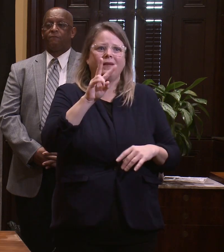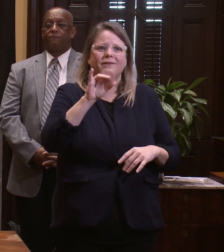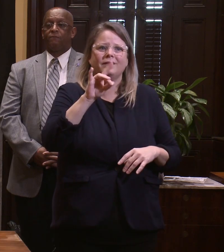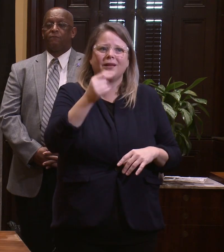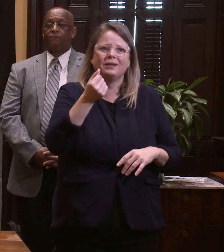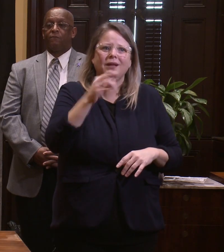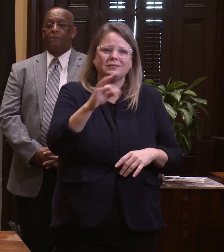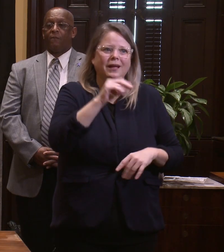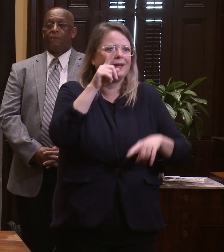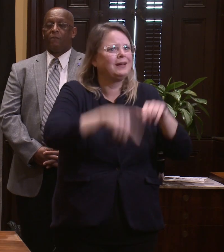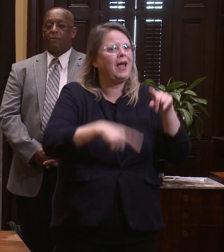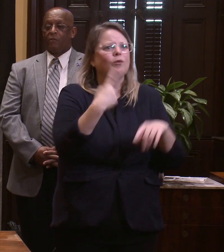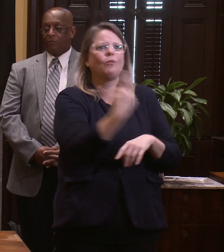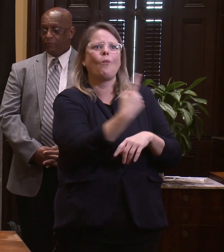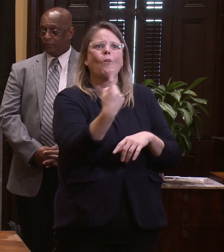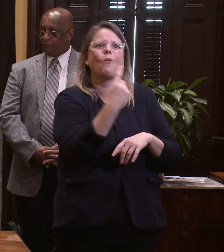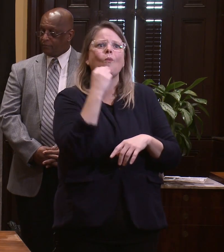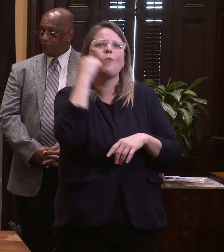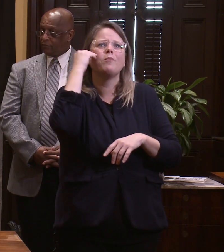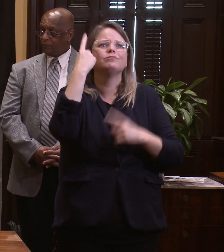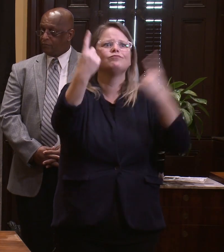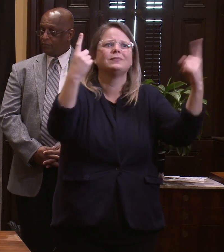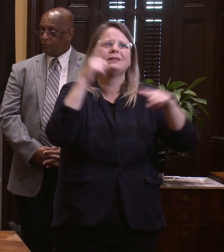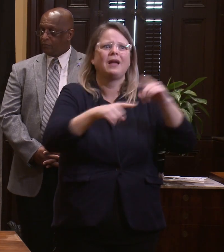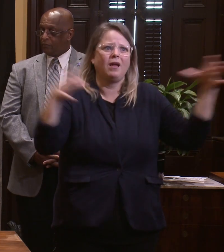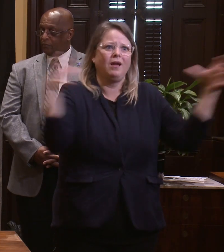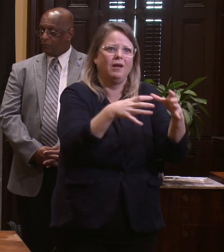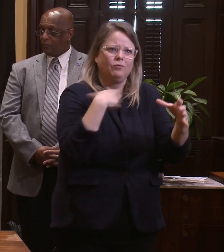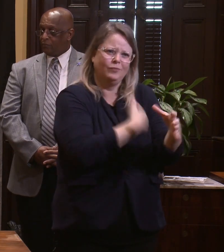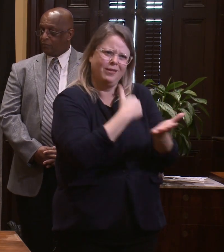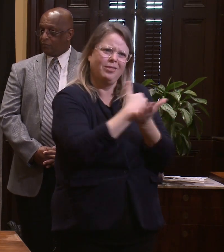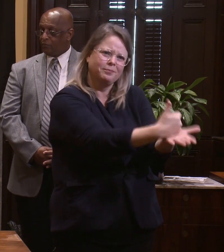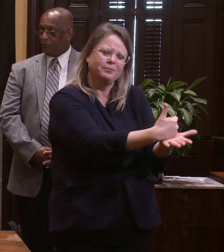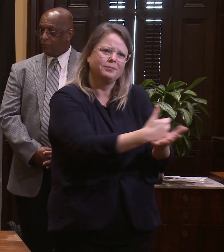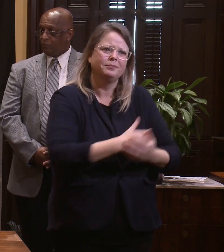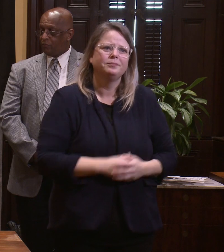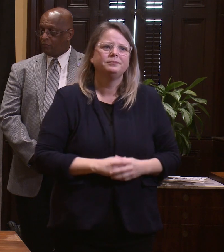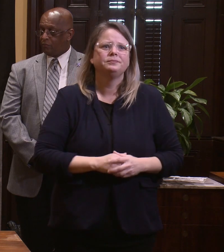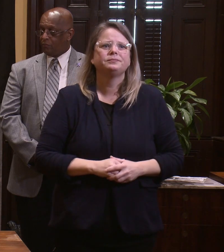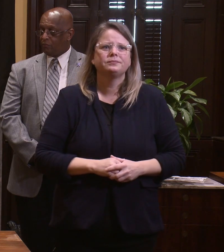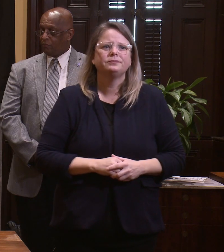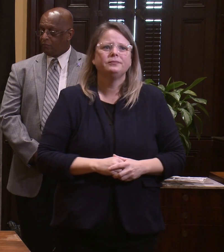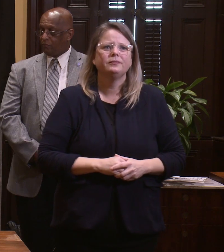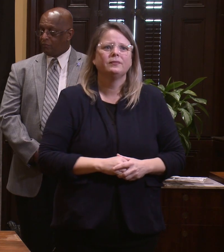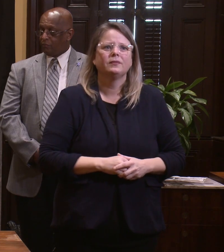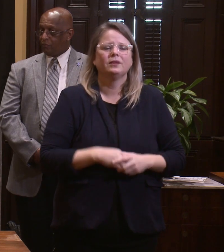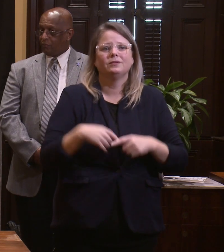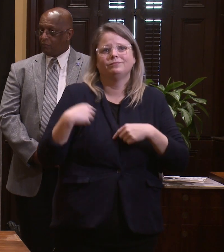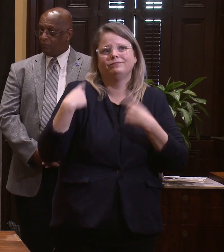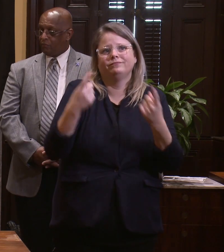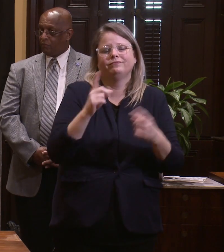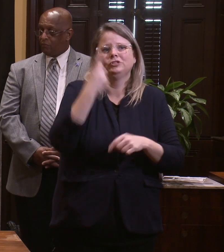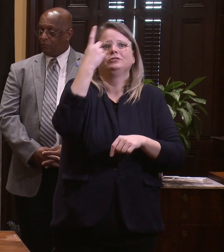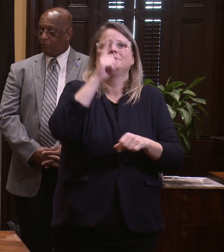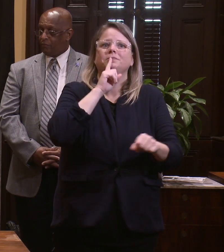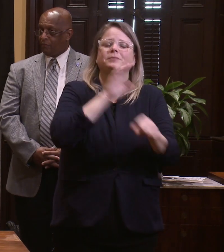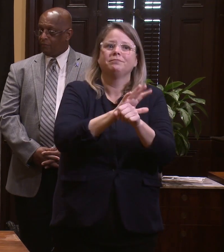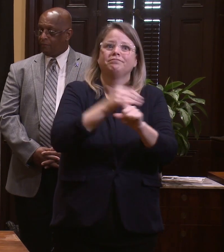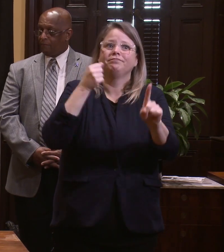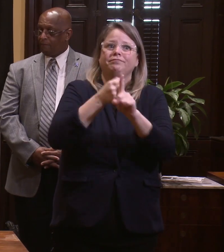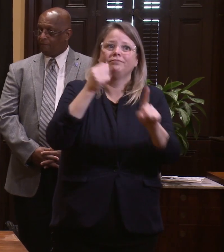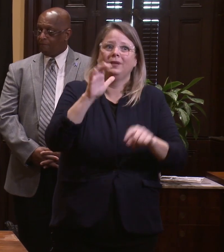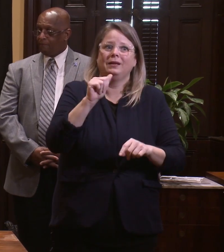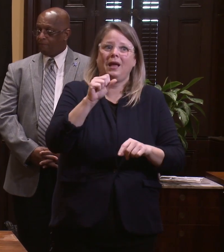MOHS has done the following. With confirmation of the first confirmed case of COVID-19 in the City of Baltimore,